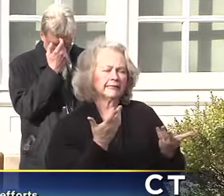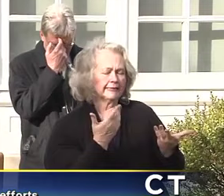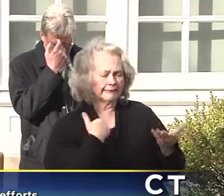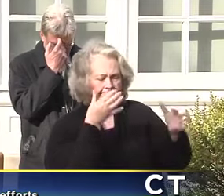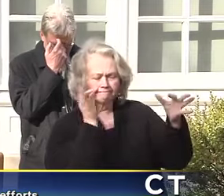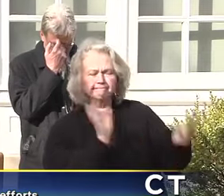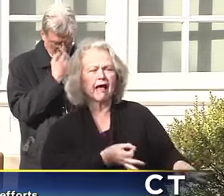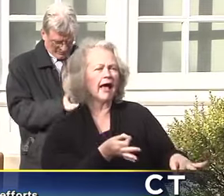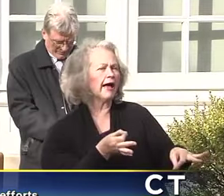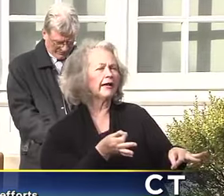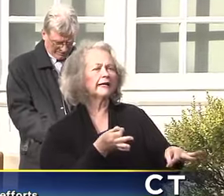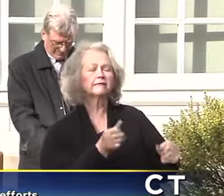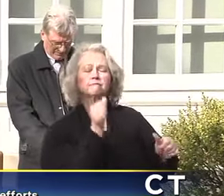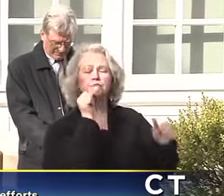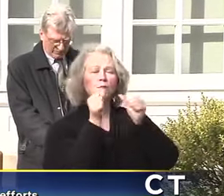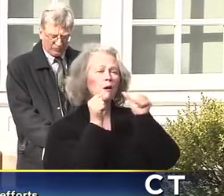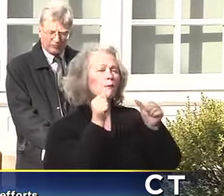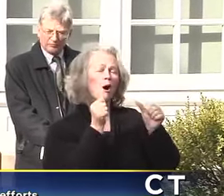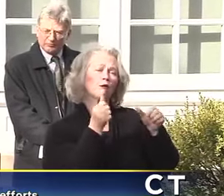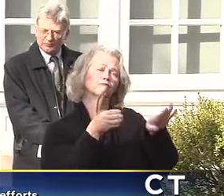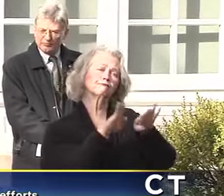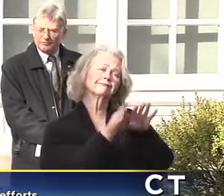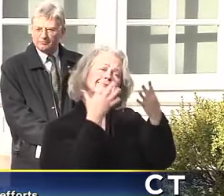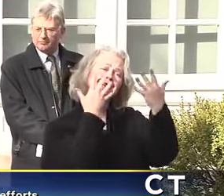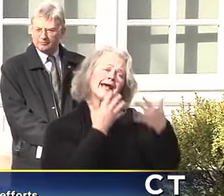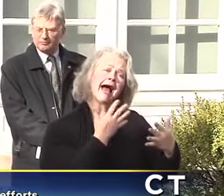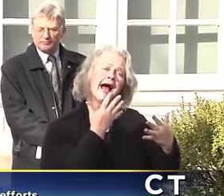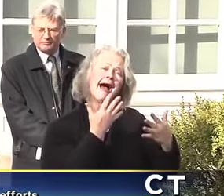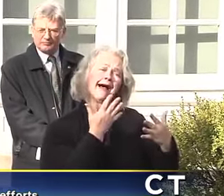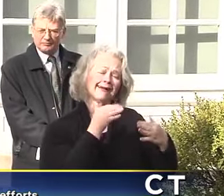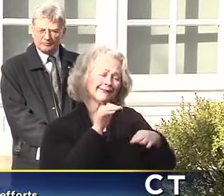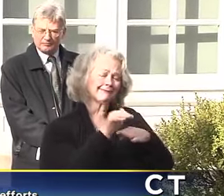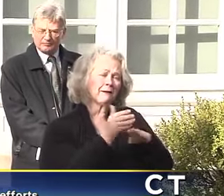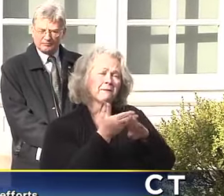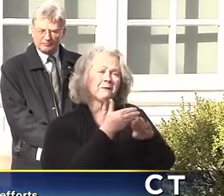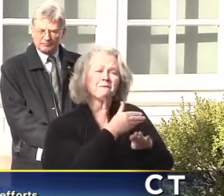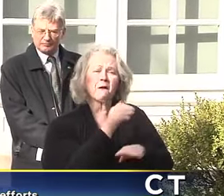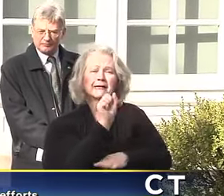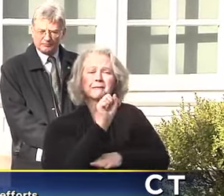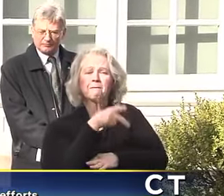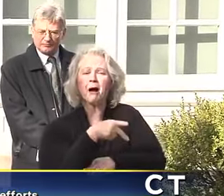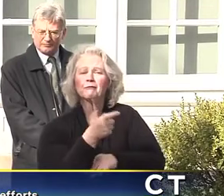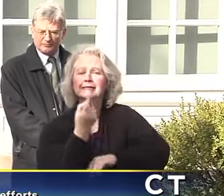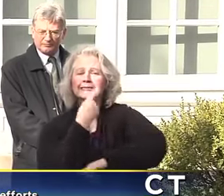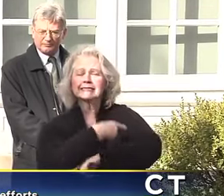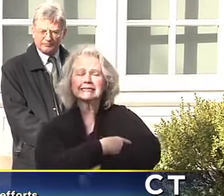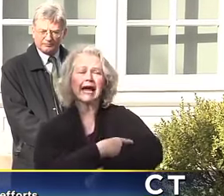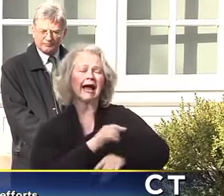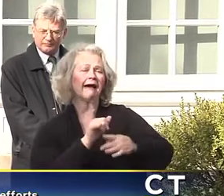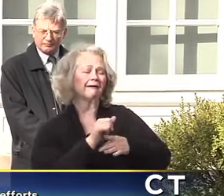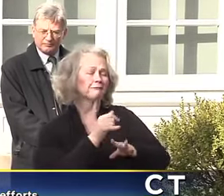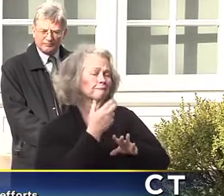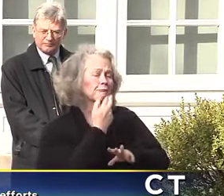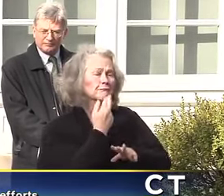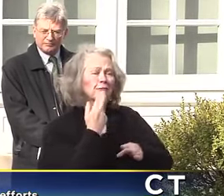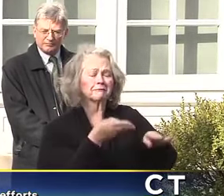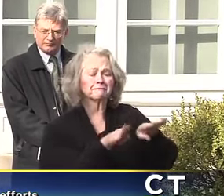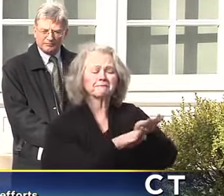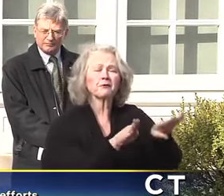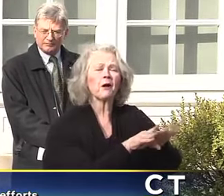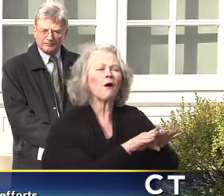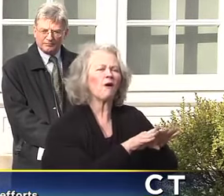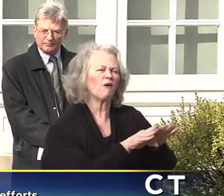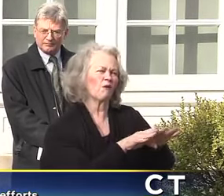down bars tragically on the eve of St. Patrick's Day and restaurants. And that represents well over